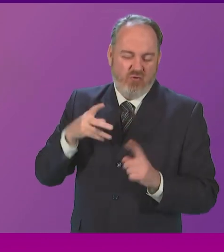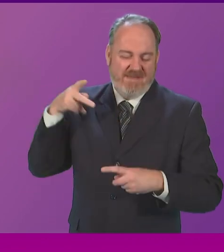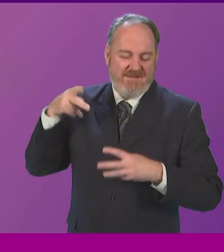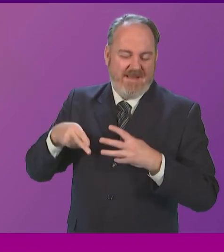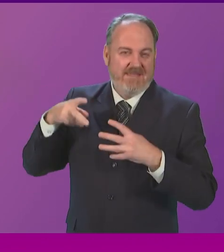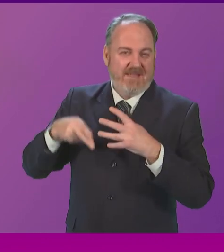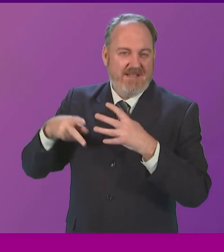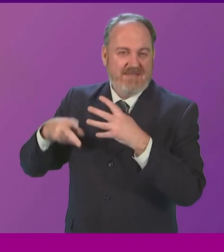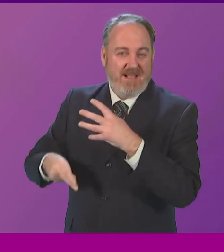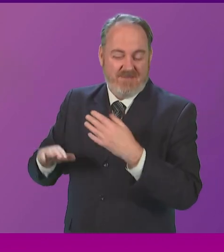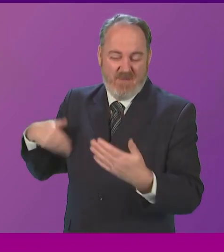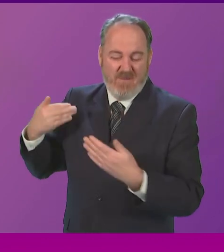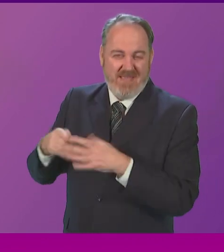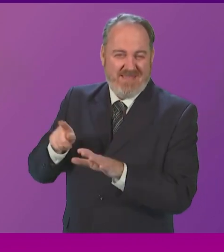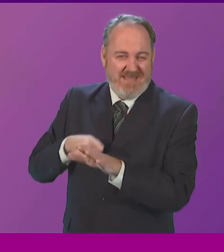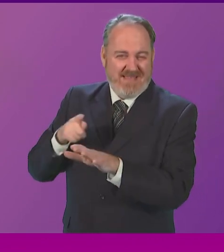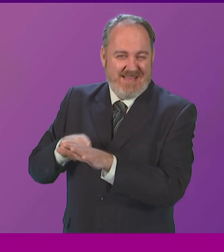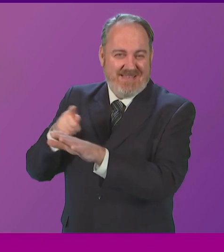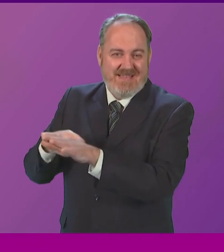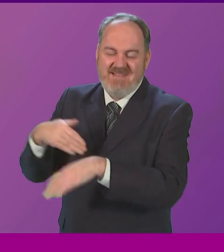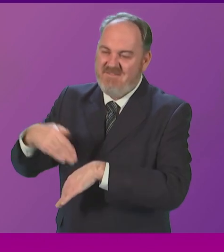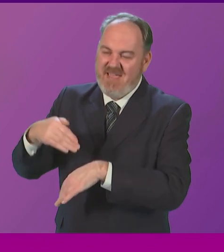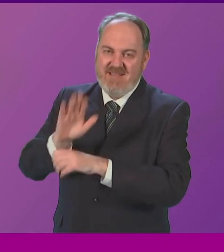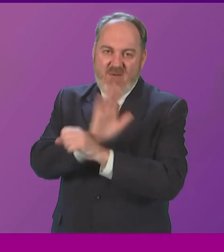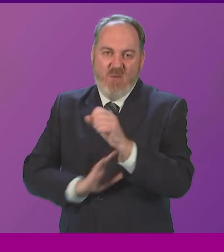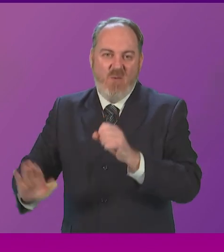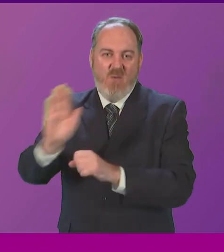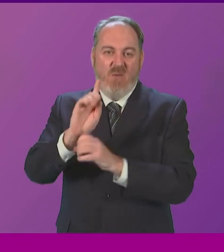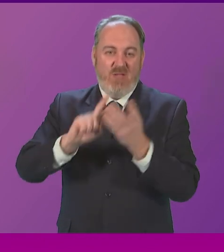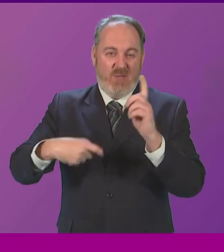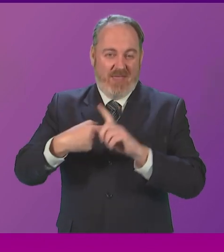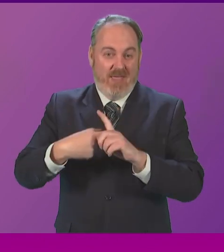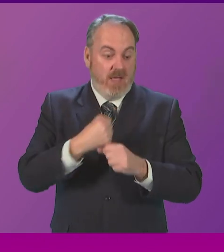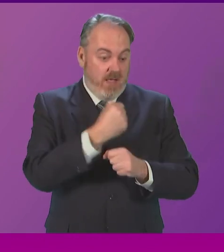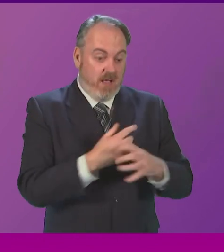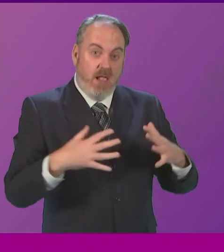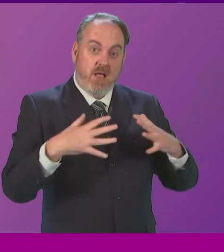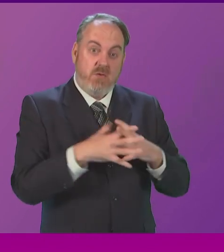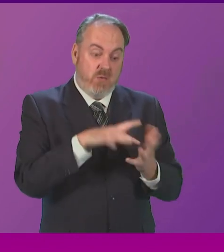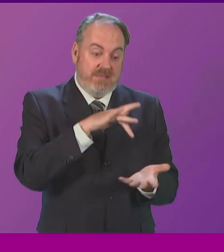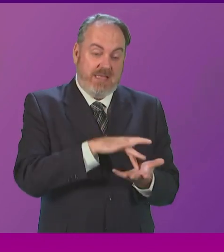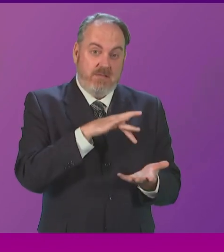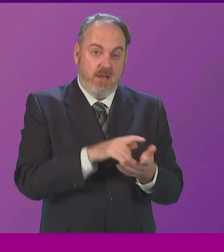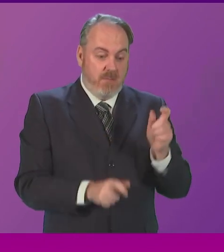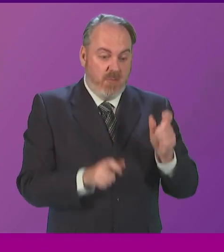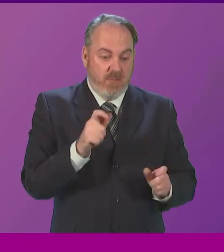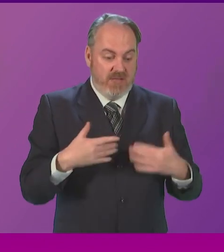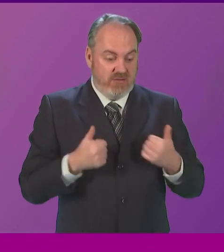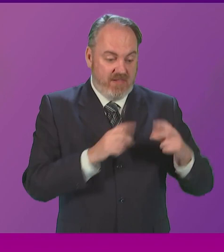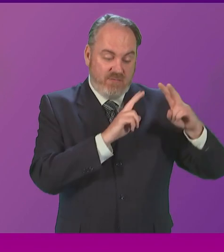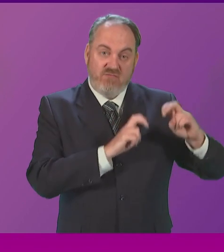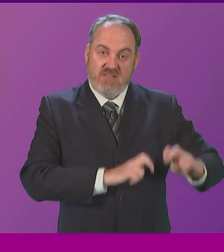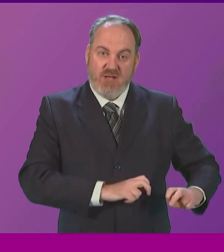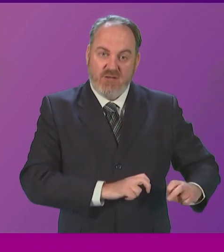impacting every inch in the UK. Recent research by the Glasgow Centre for Population Health also linked Tory-led